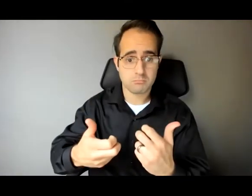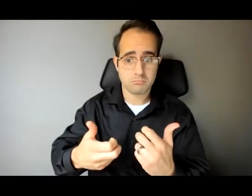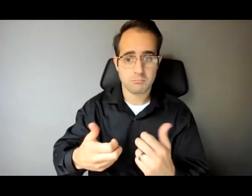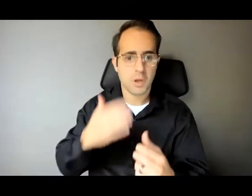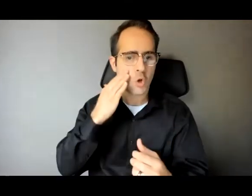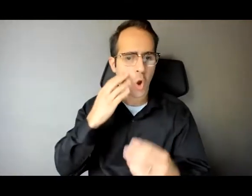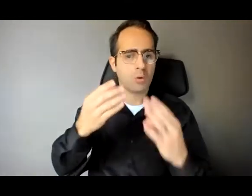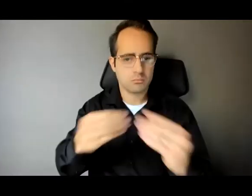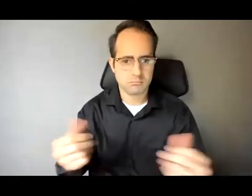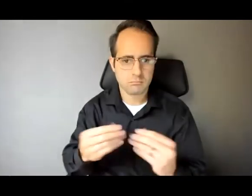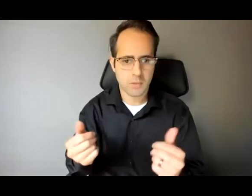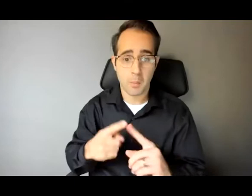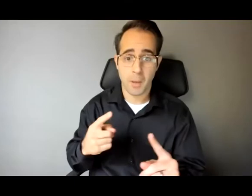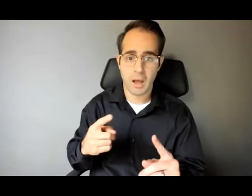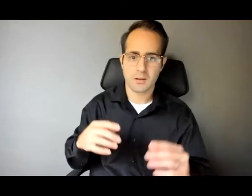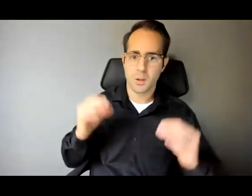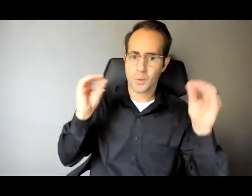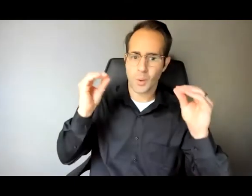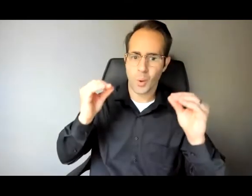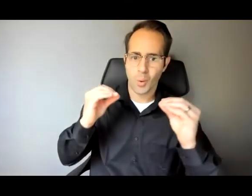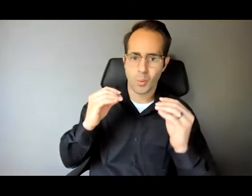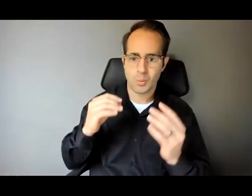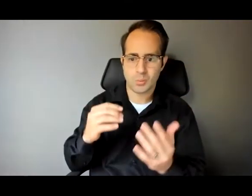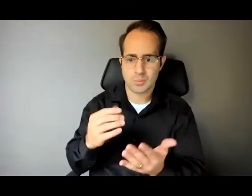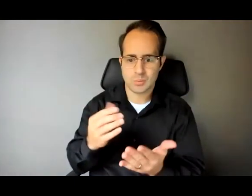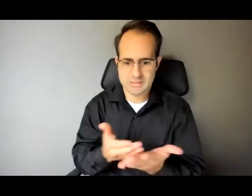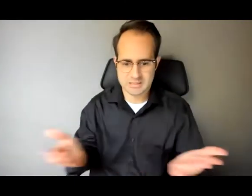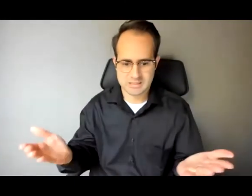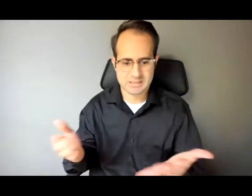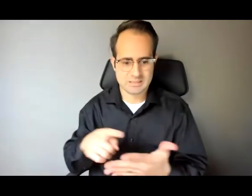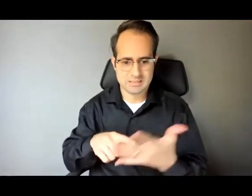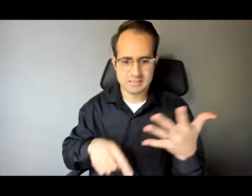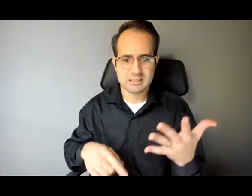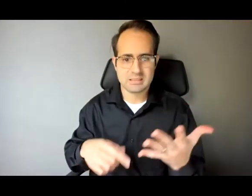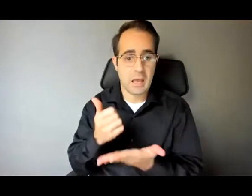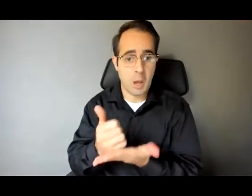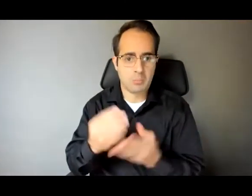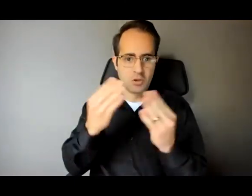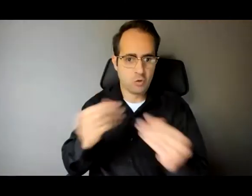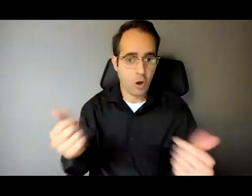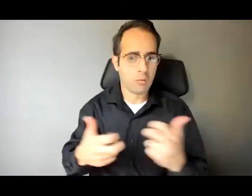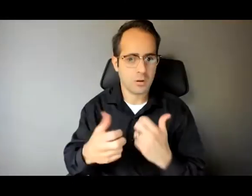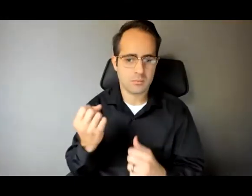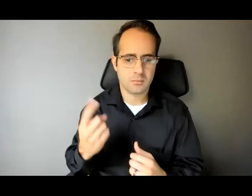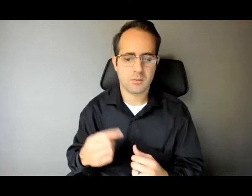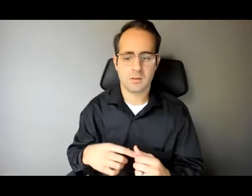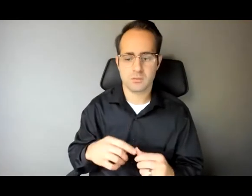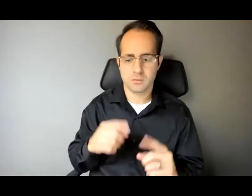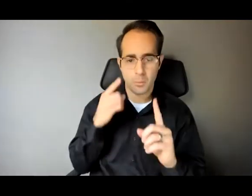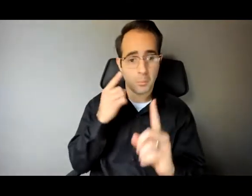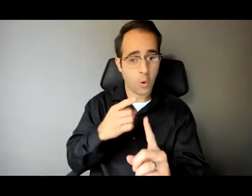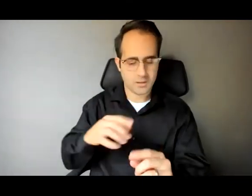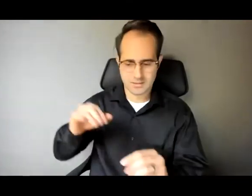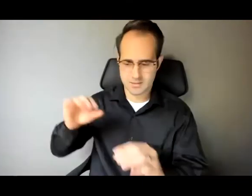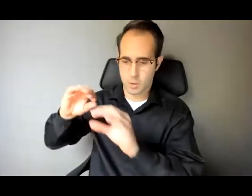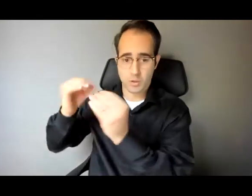and so my non-profit consultancy helps to move those very people from the margins to the center closer to power closer